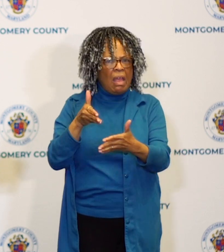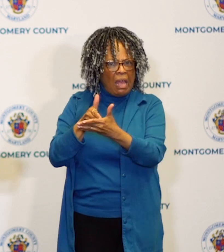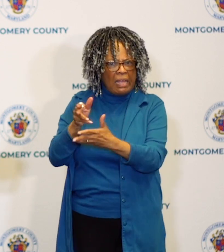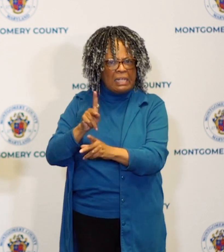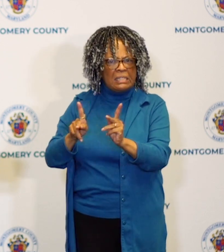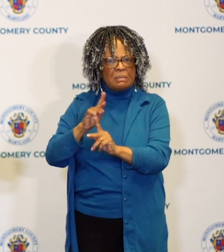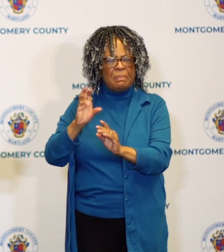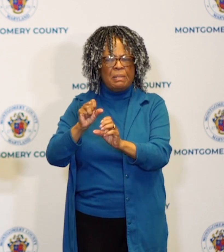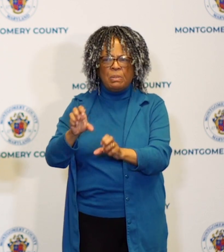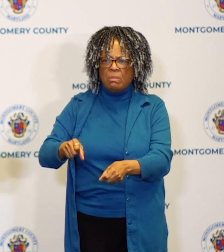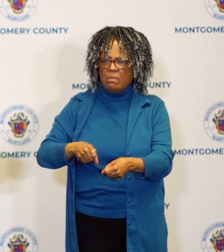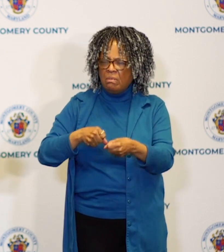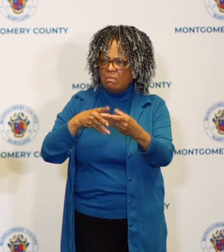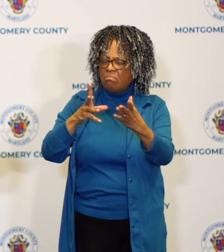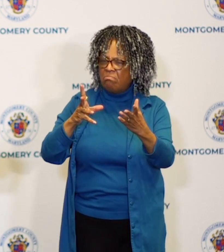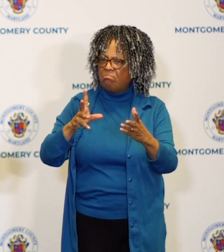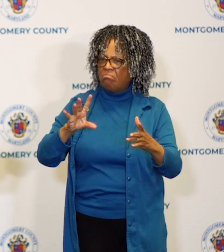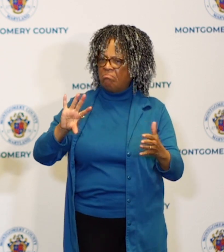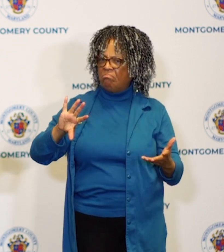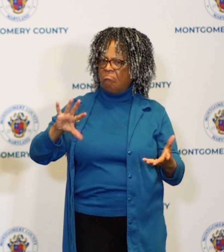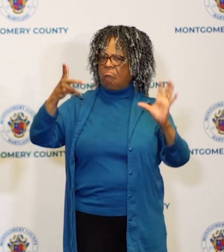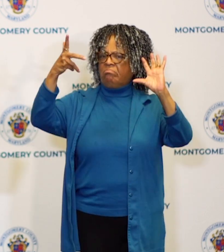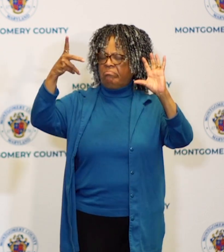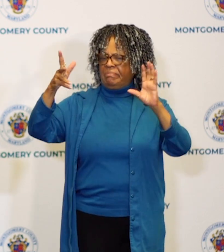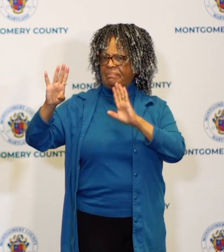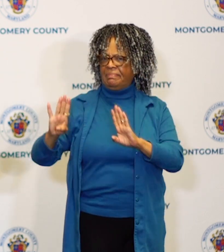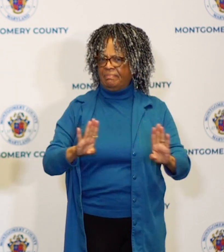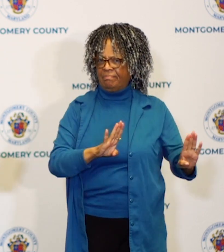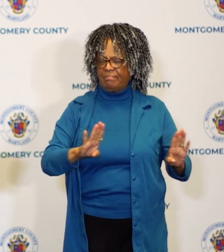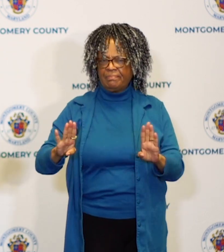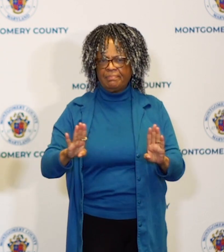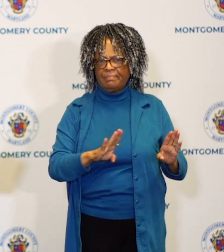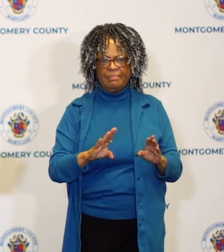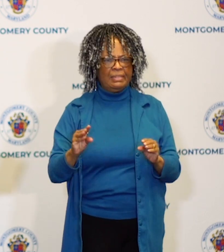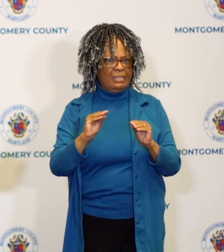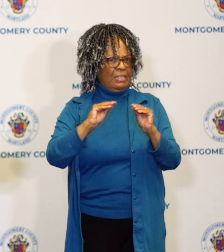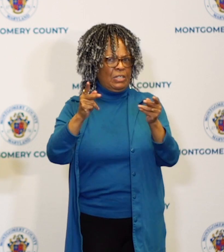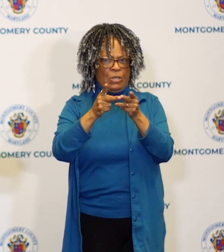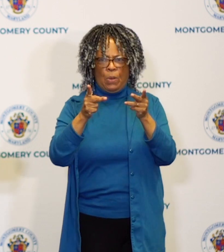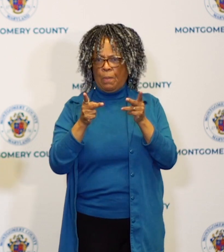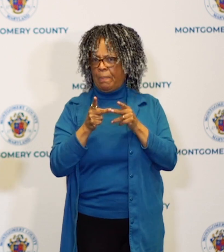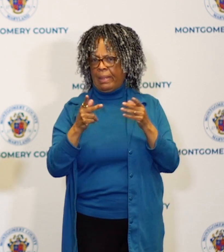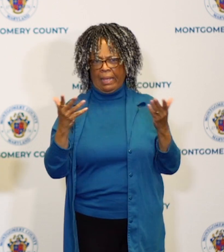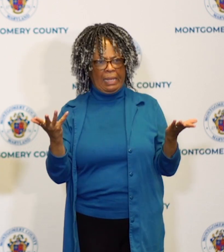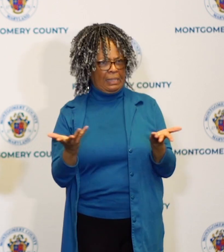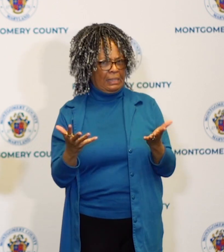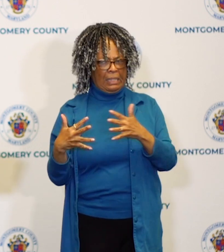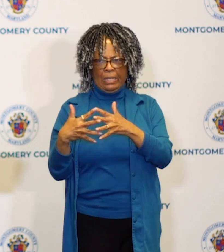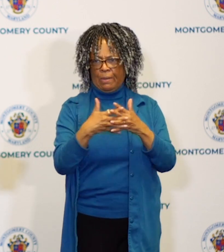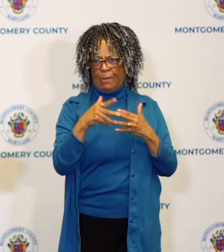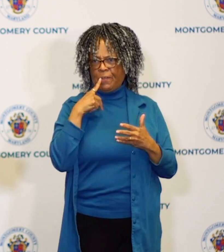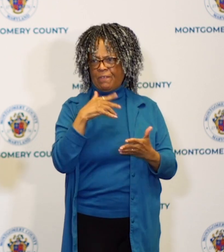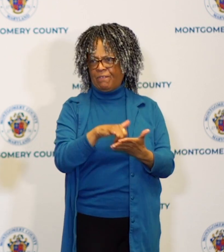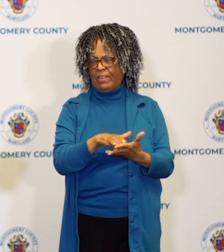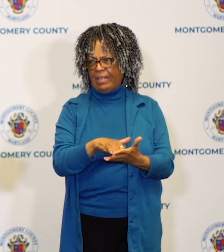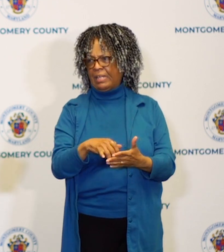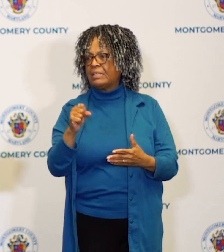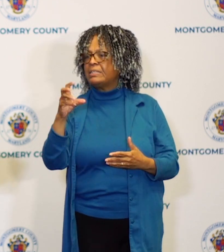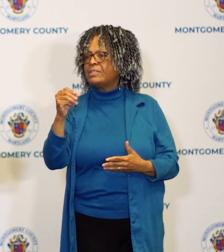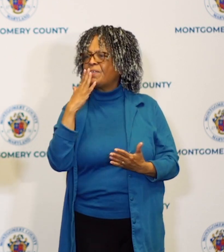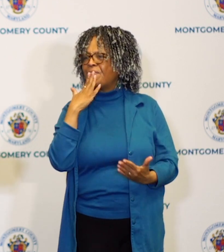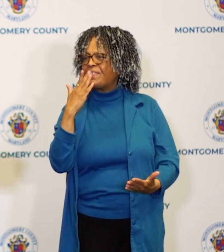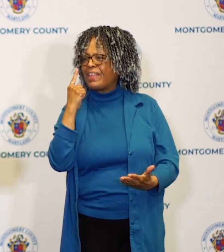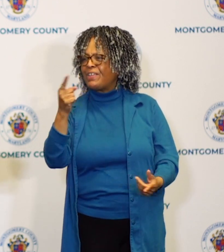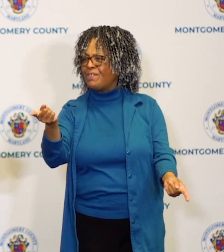and telling there's no place and I'm just Montgomery County there's no any place in America and it doesn't make place in the world so thank you all for